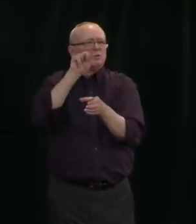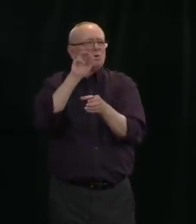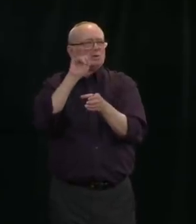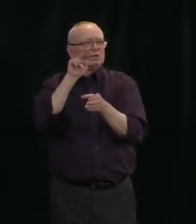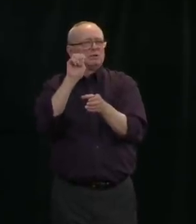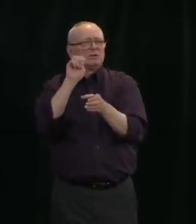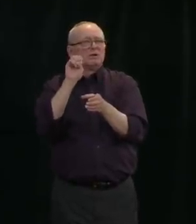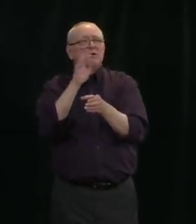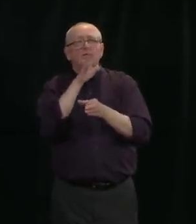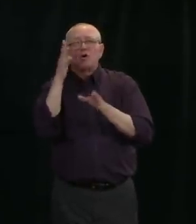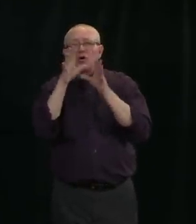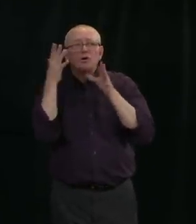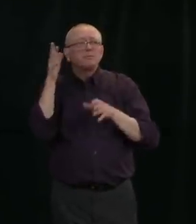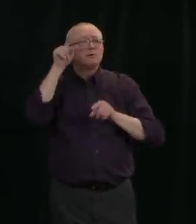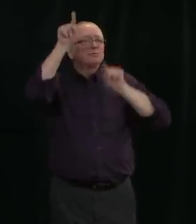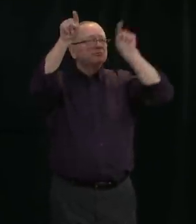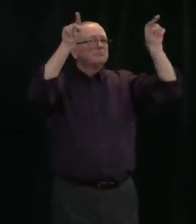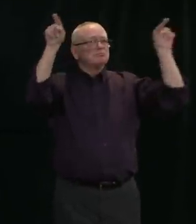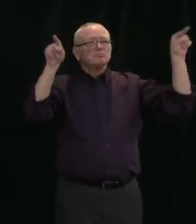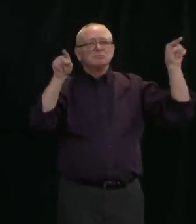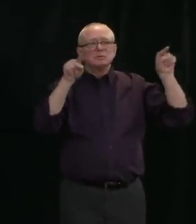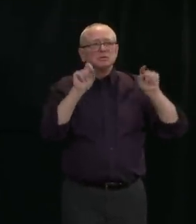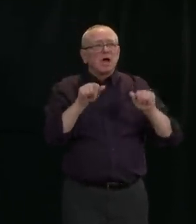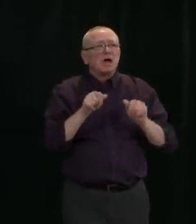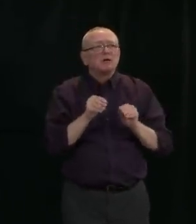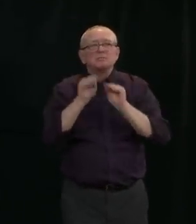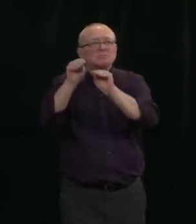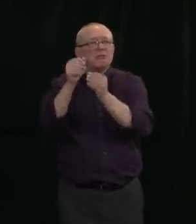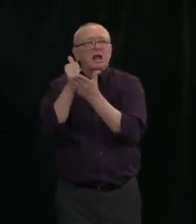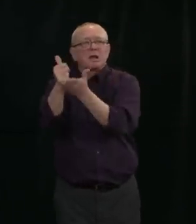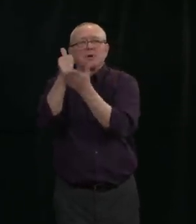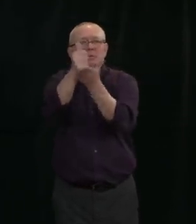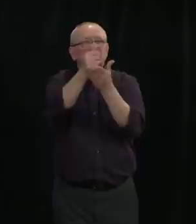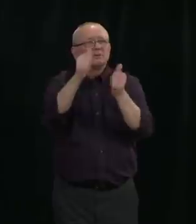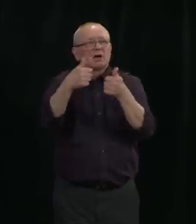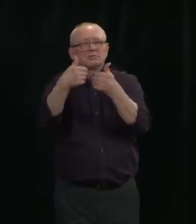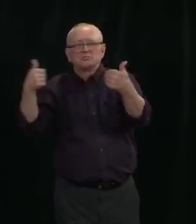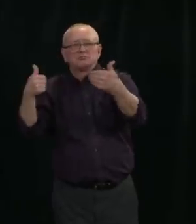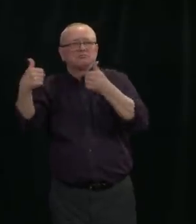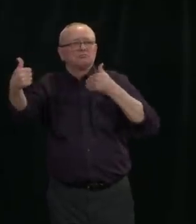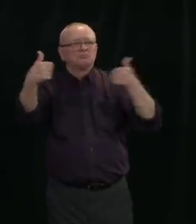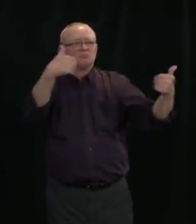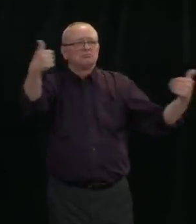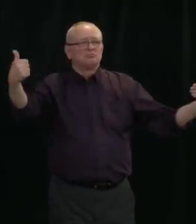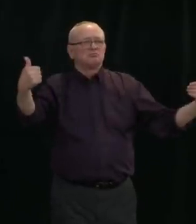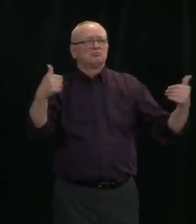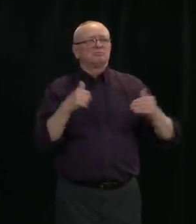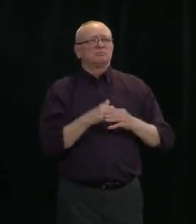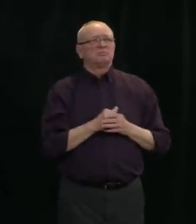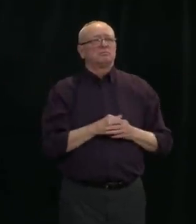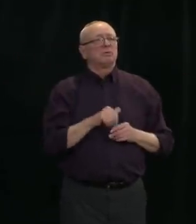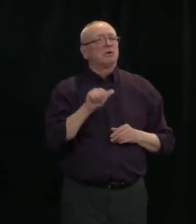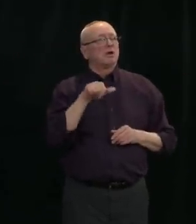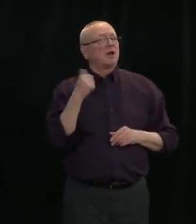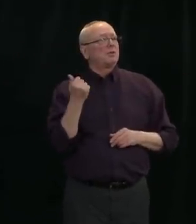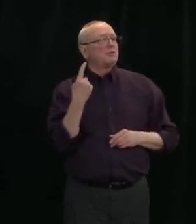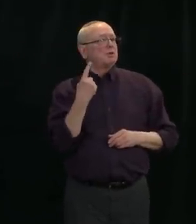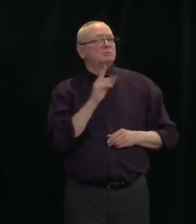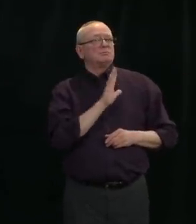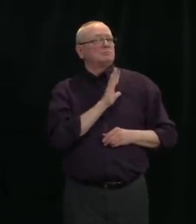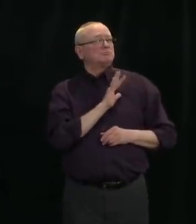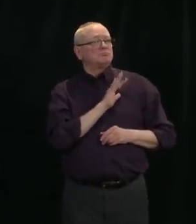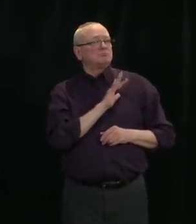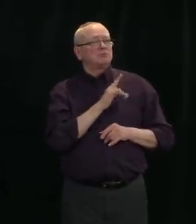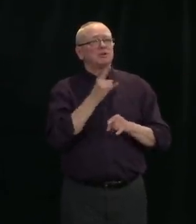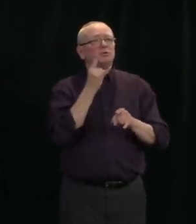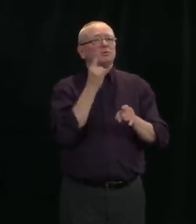national effort came from the little Dione Craft Whiskey Distillery in Red Deer County. They introduced the idea of